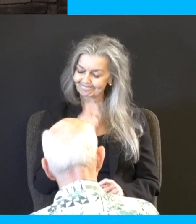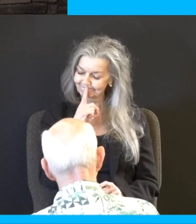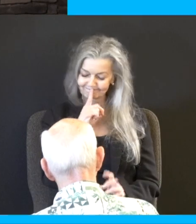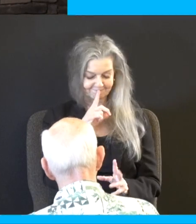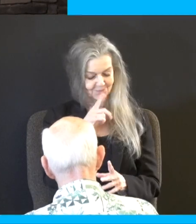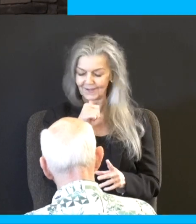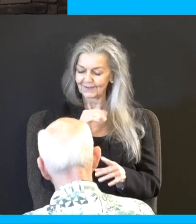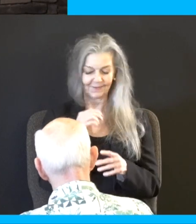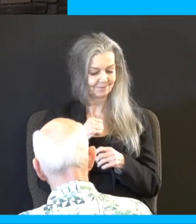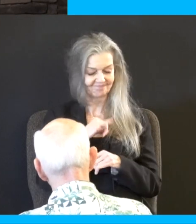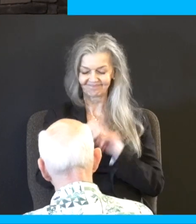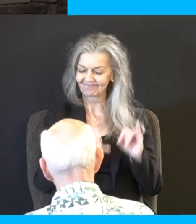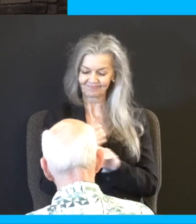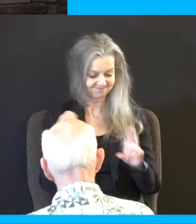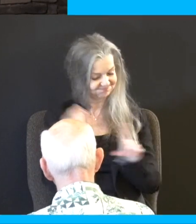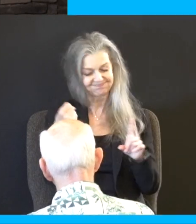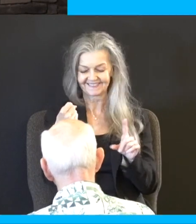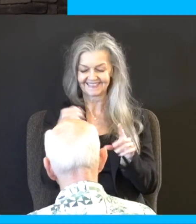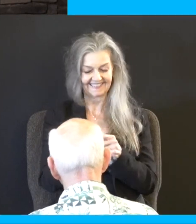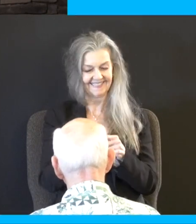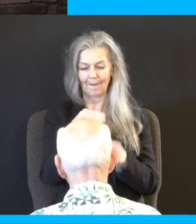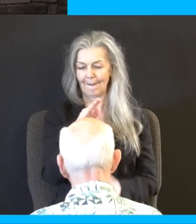an international incident in Bedouin tent. I'm not going to do it.